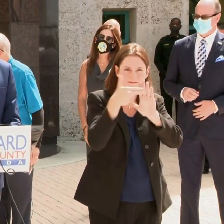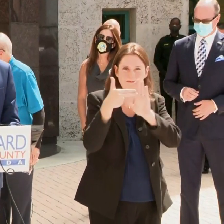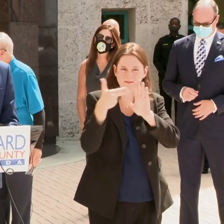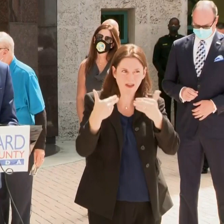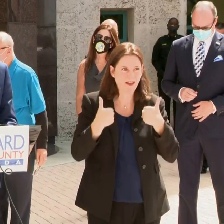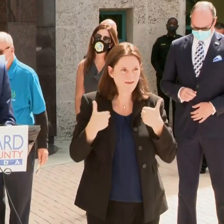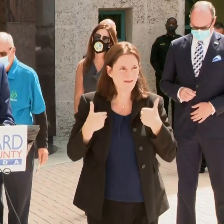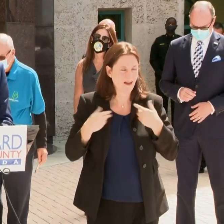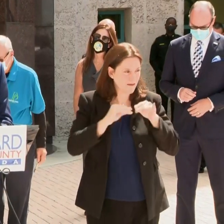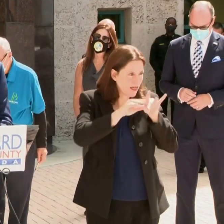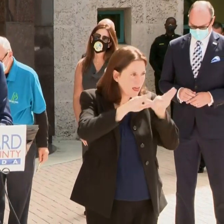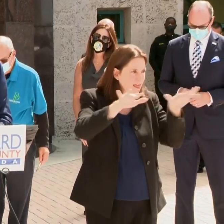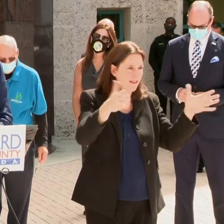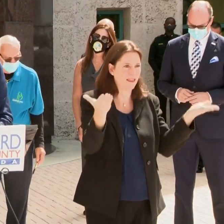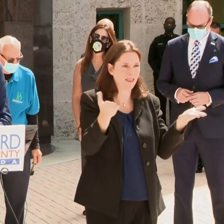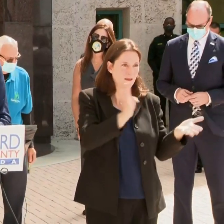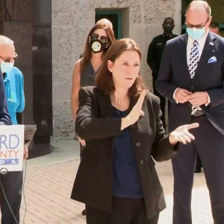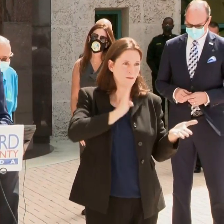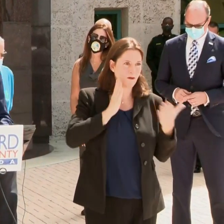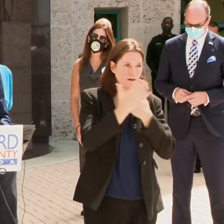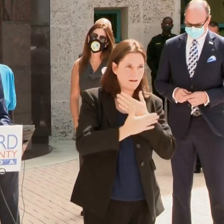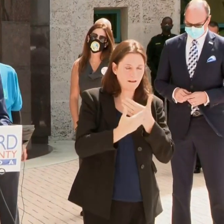-19 here in Broad County.